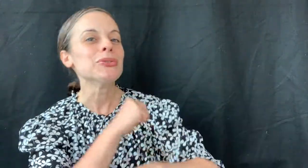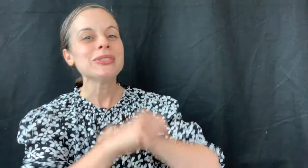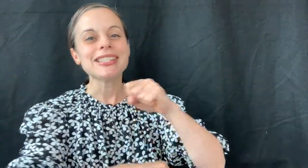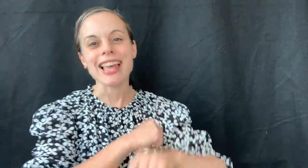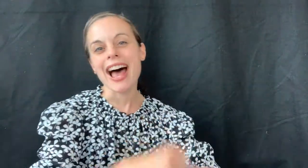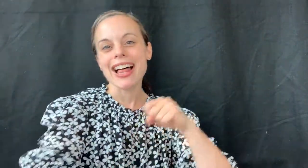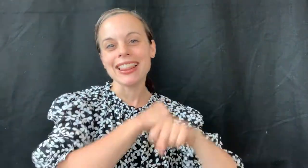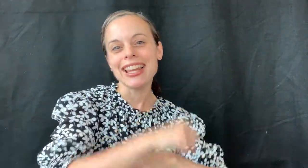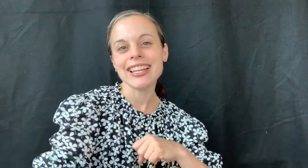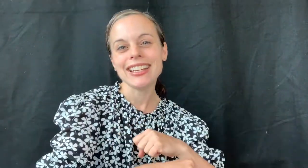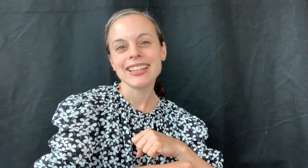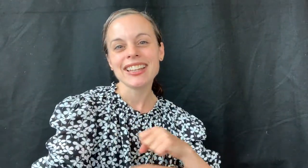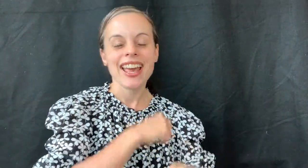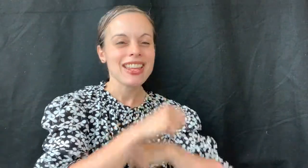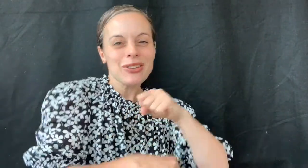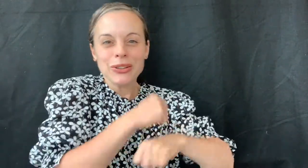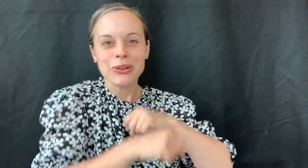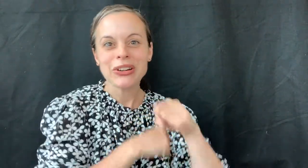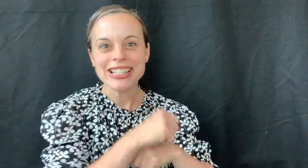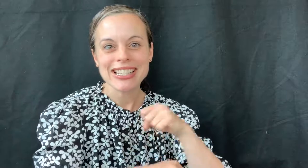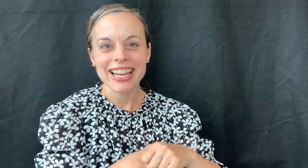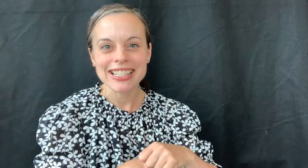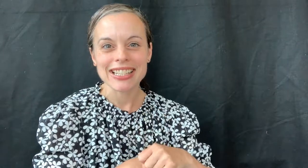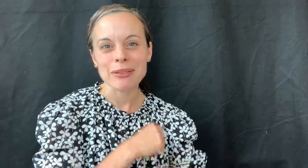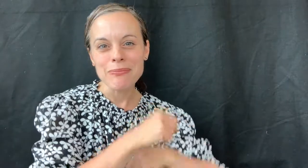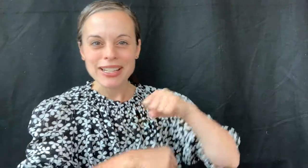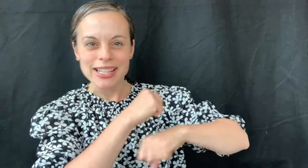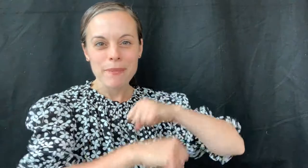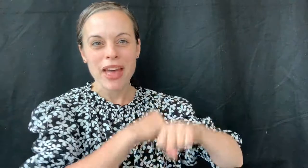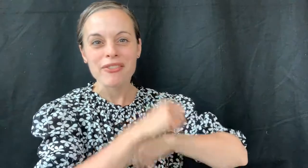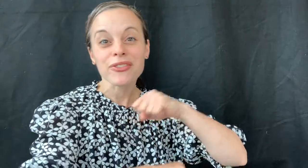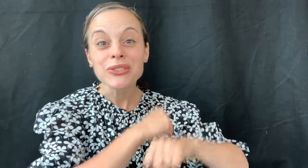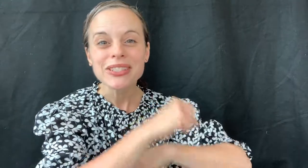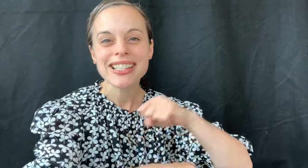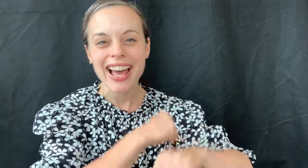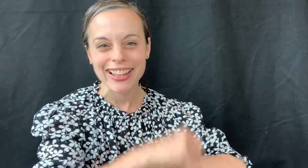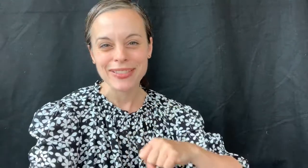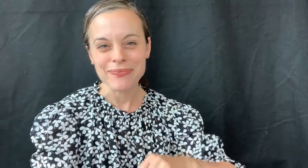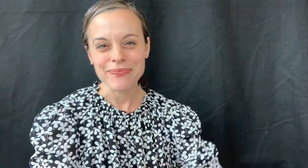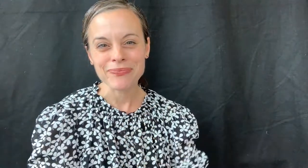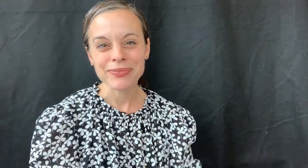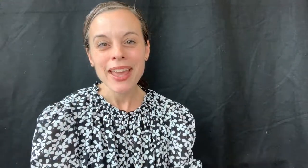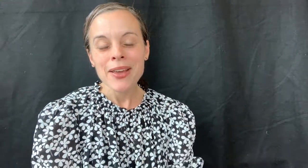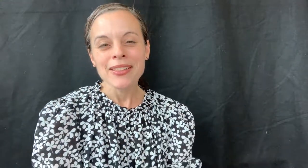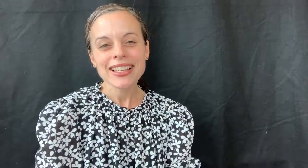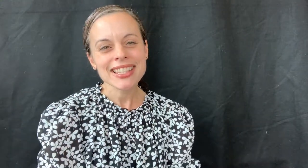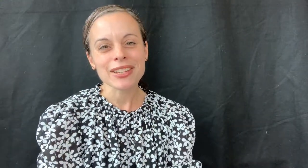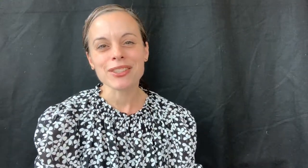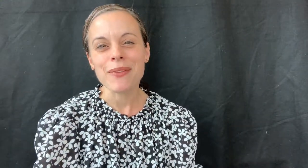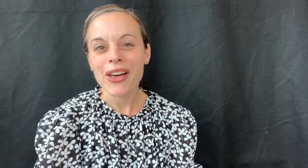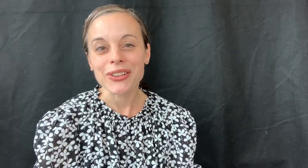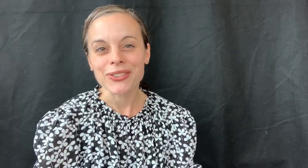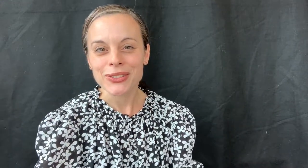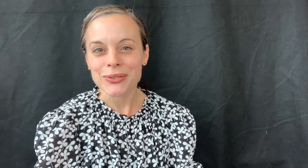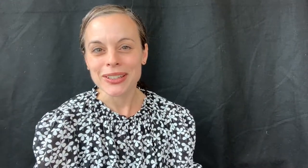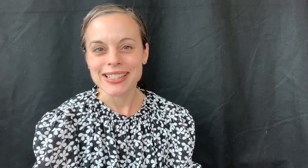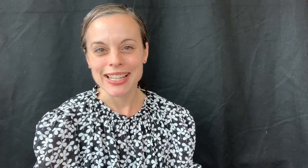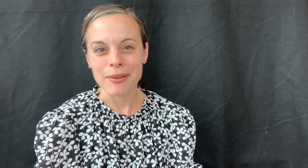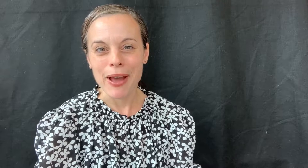salad. And then you can go crazy dancing mixing up that fruit salad. Let's think of some other fruits we could sing about.